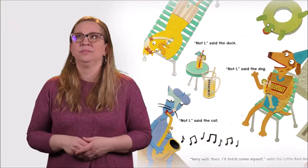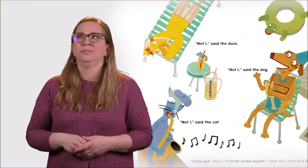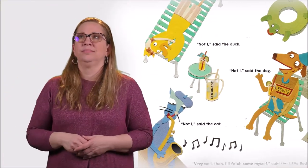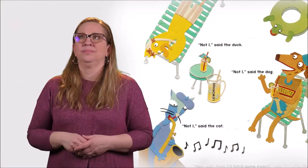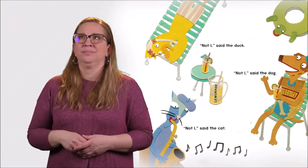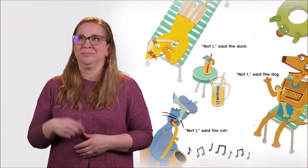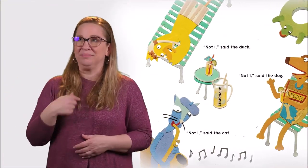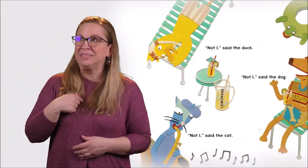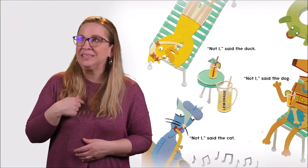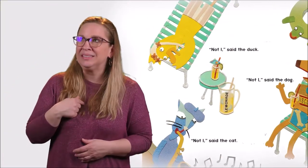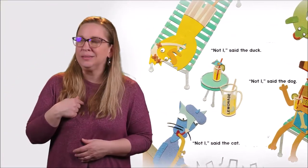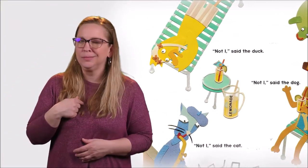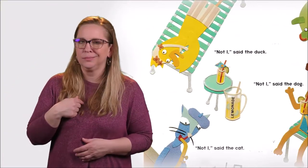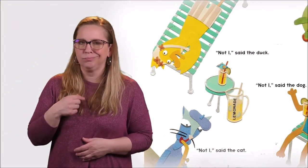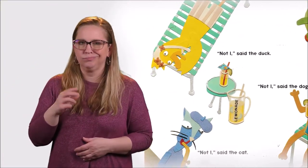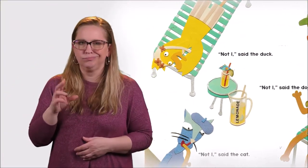Not I, said the duck.